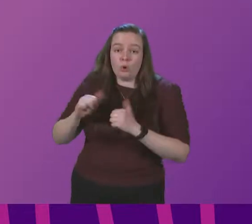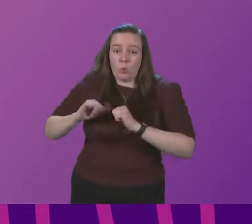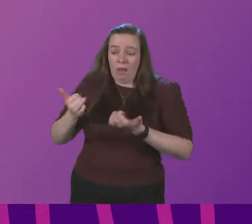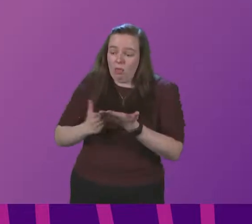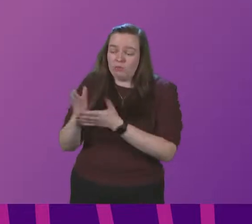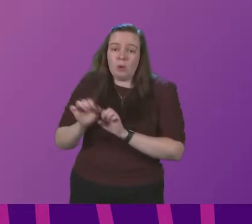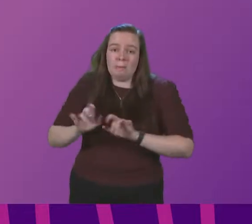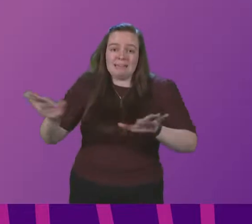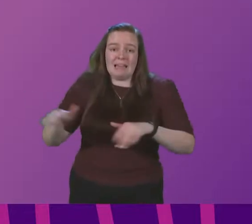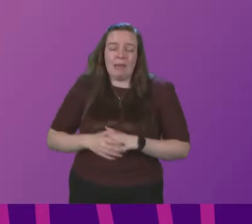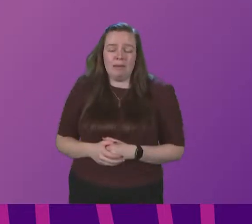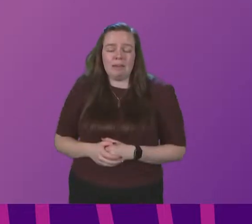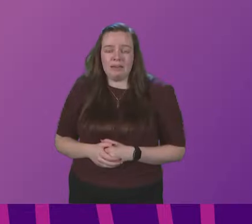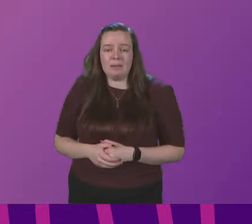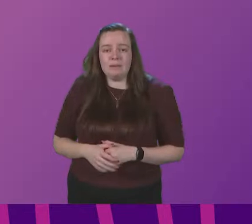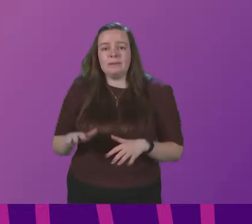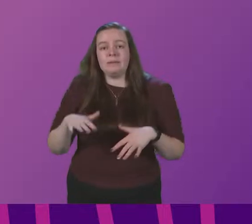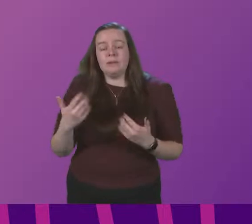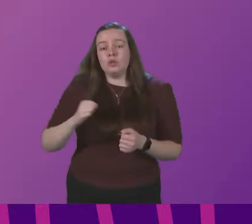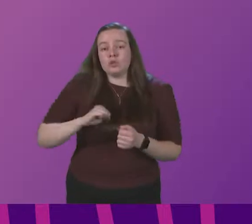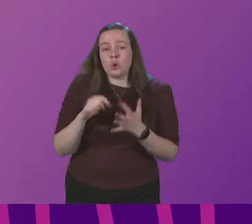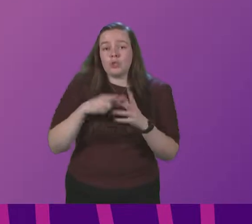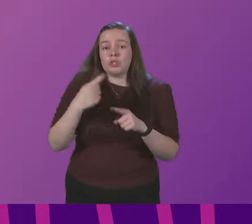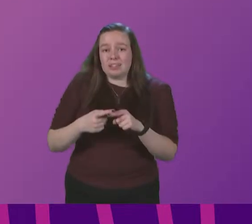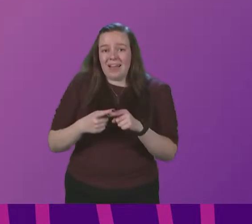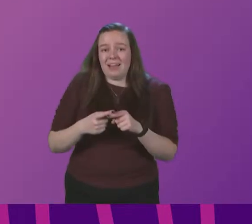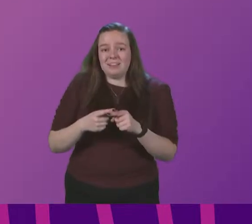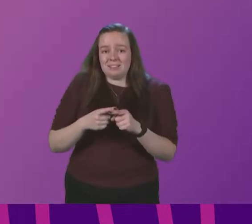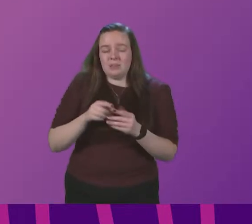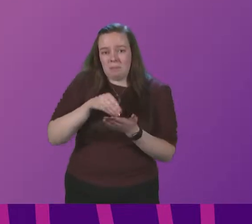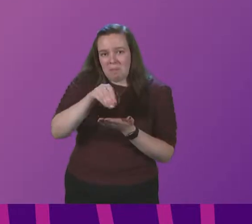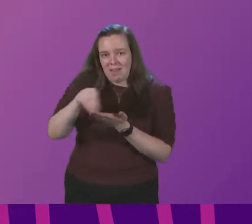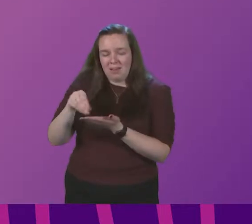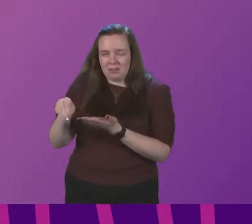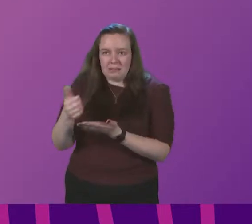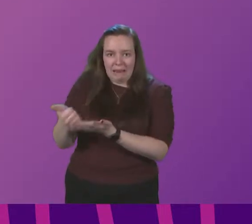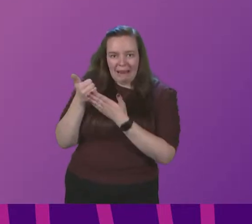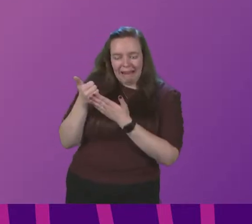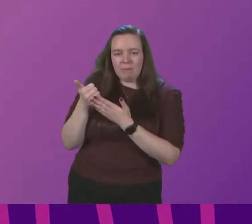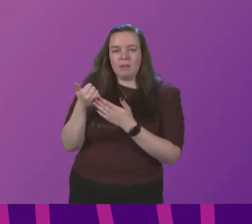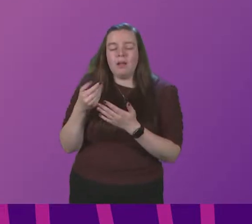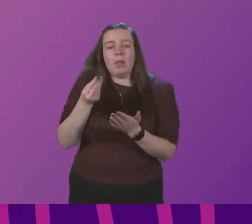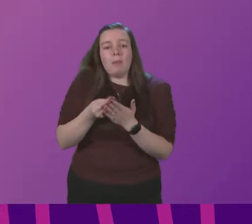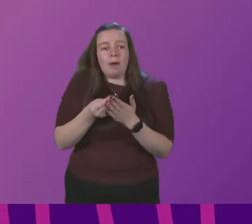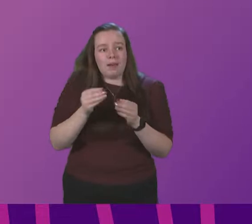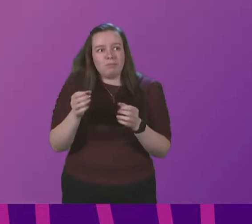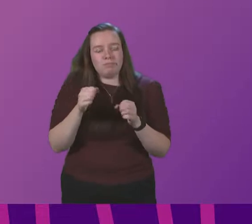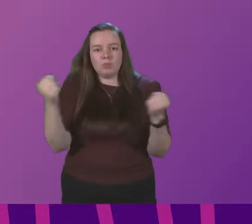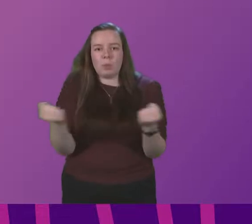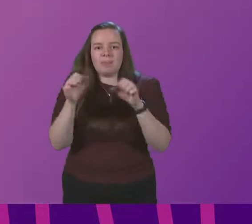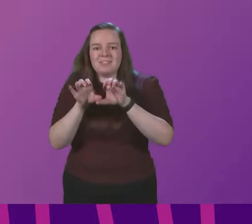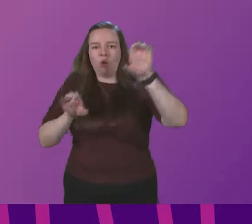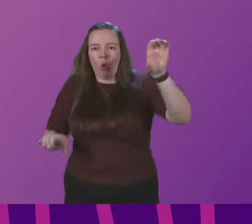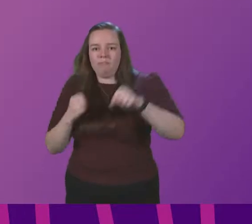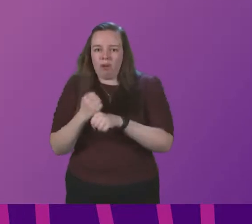pandemic. And although Scottish taxpayers foot our share of the bill, money only flows to the devolved governments when the UK